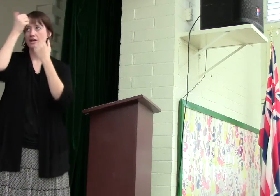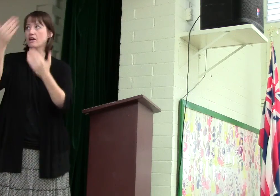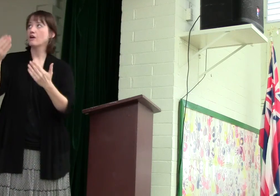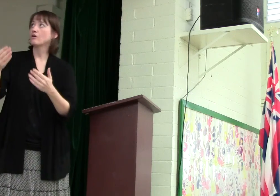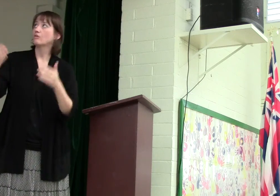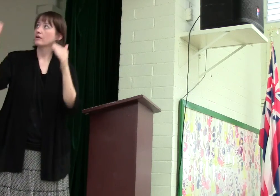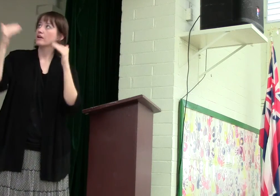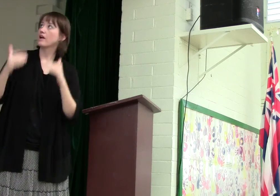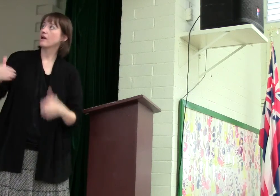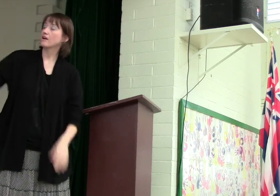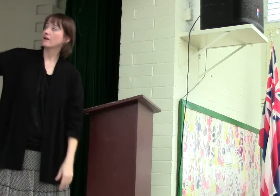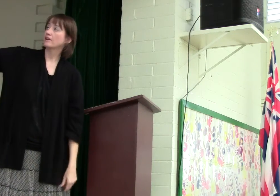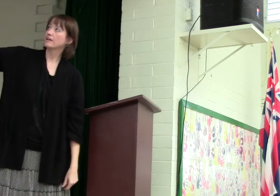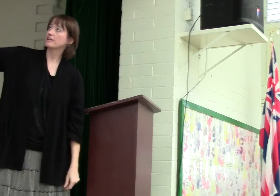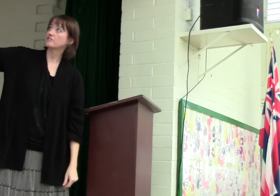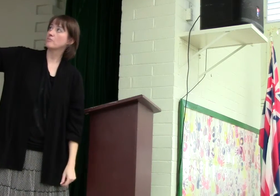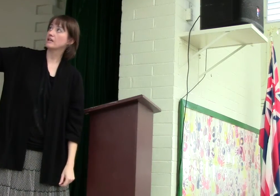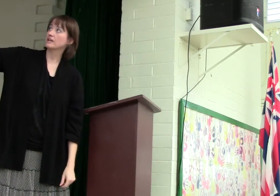in his obedience.